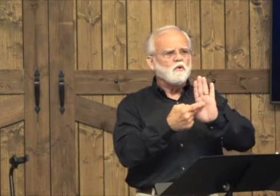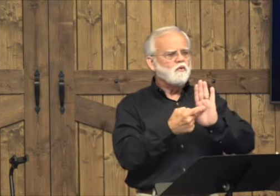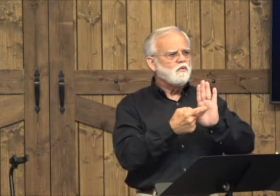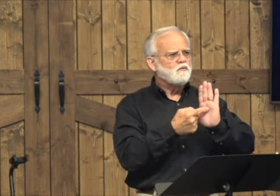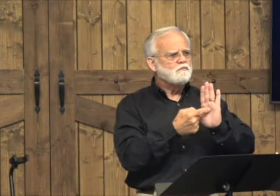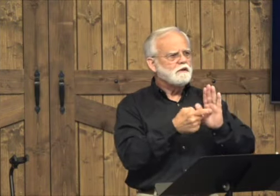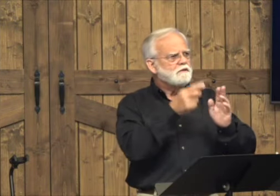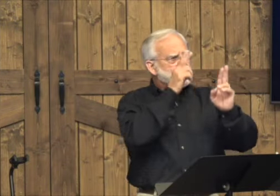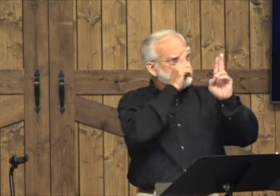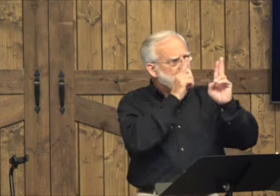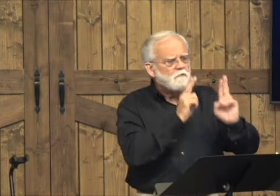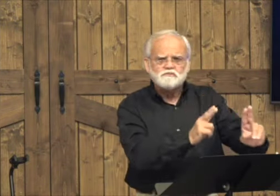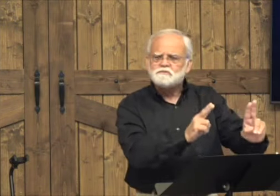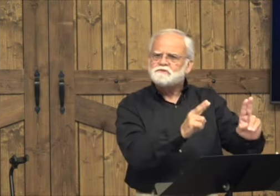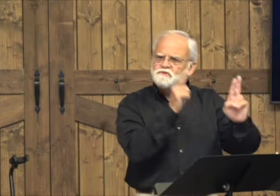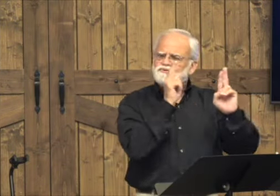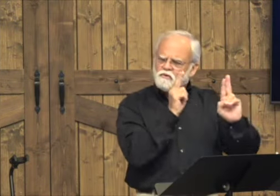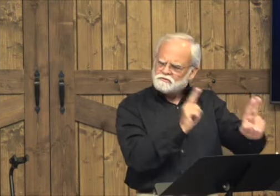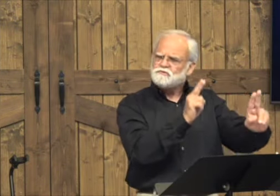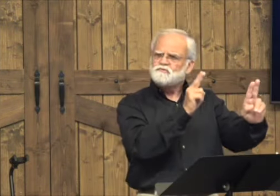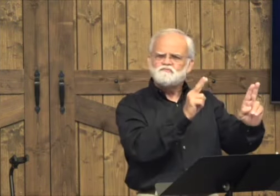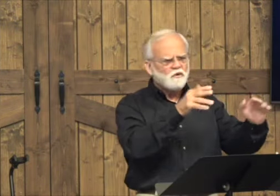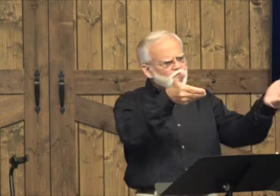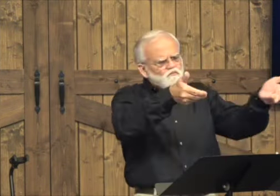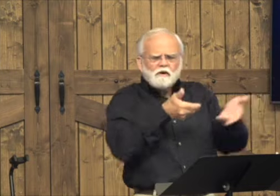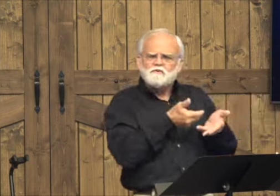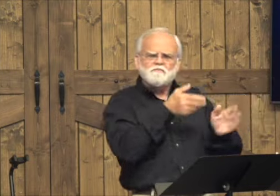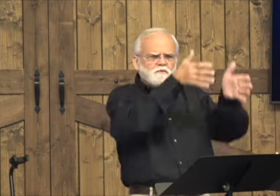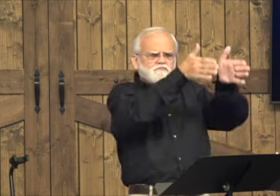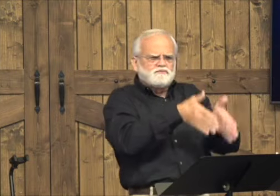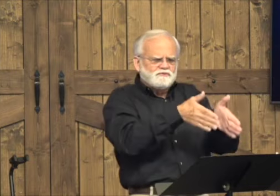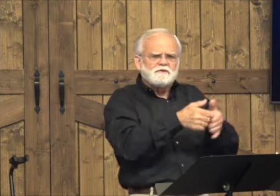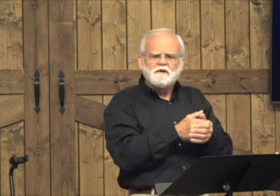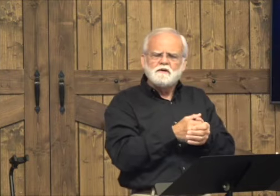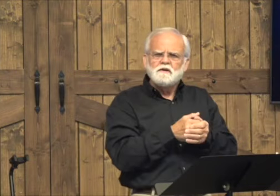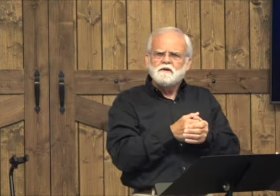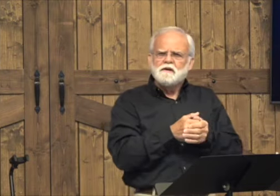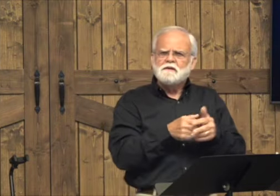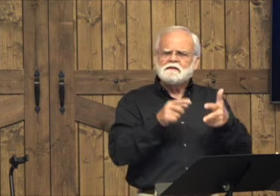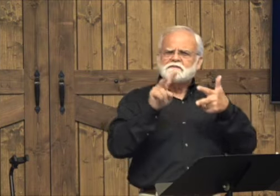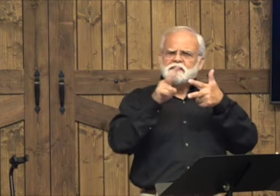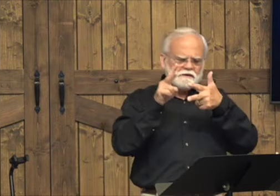And to greet them with a kiss to show them honor, show respect, welcome them to my home.